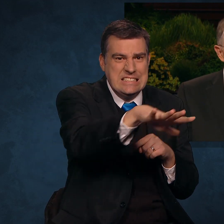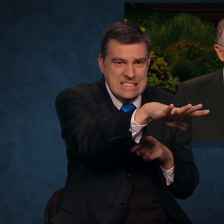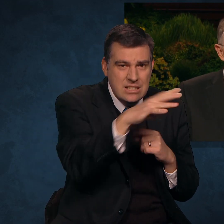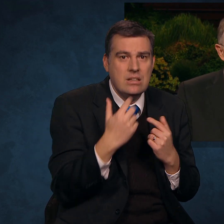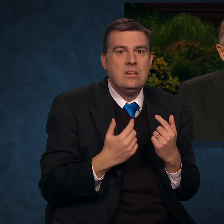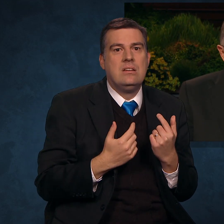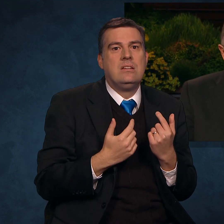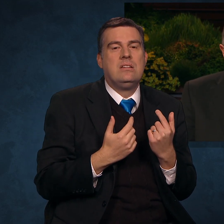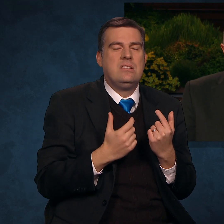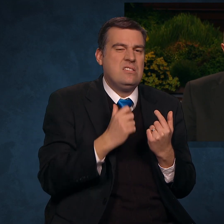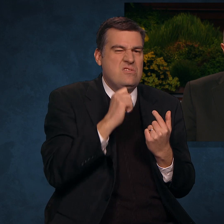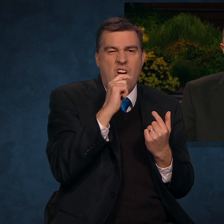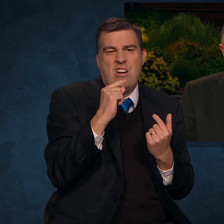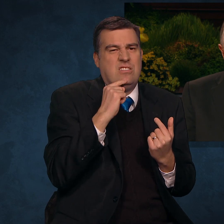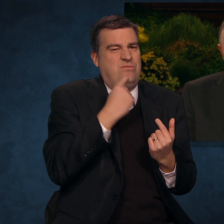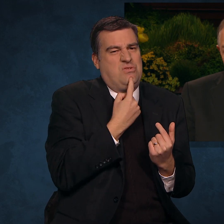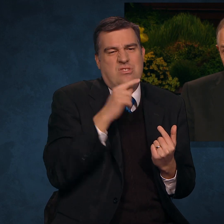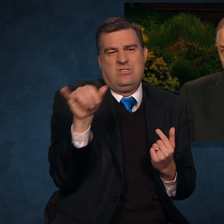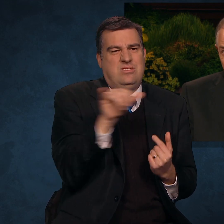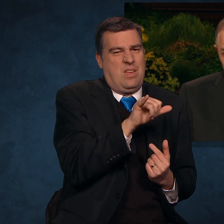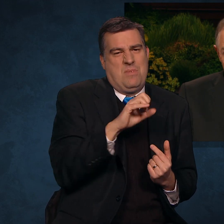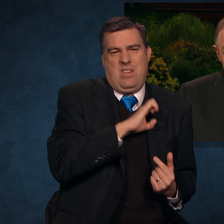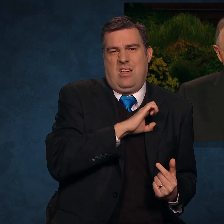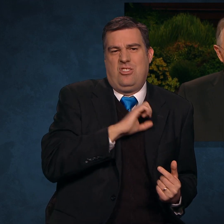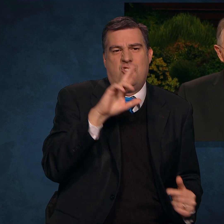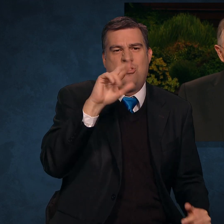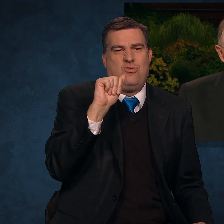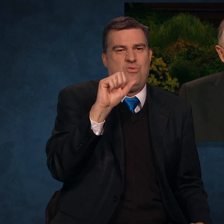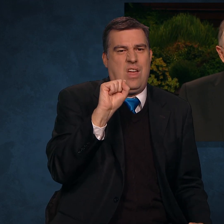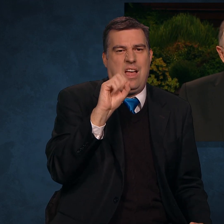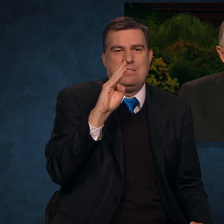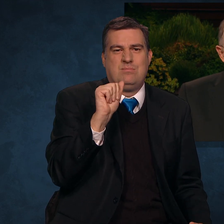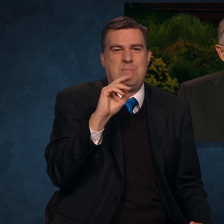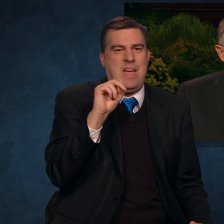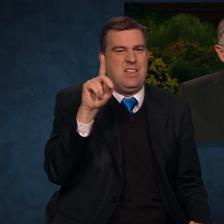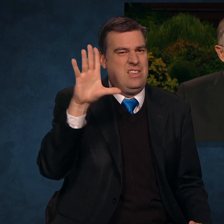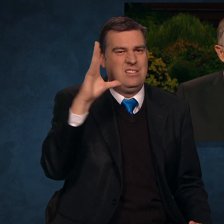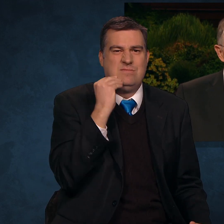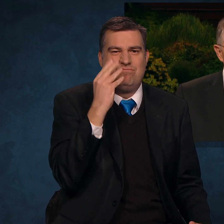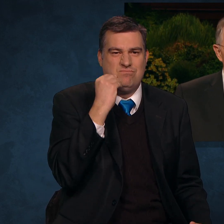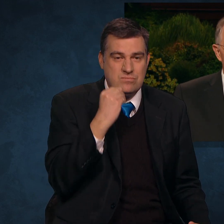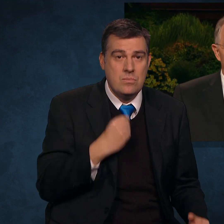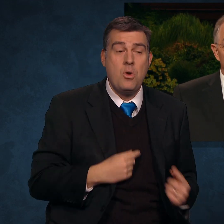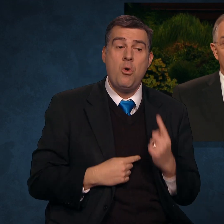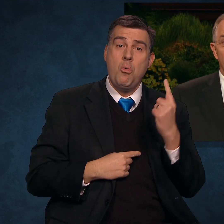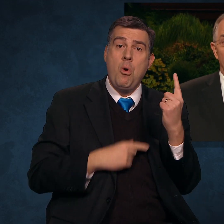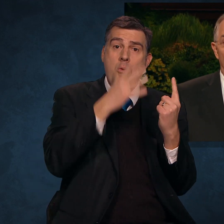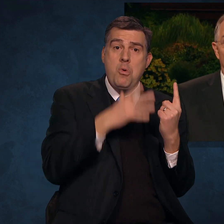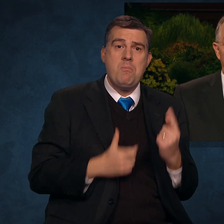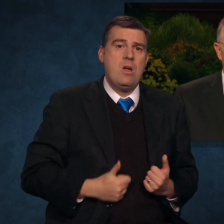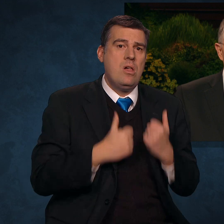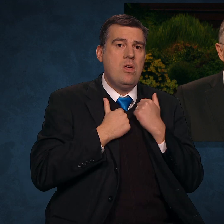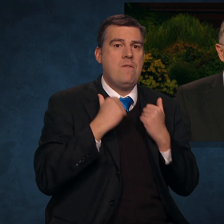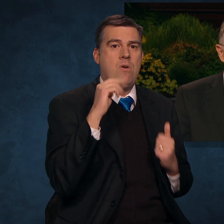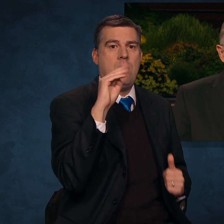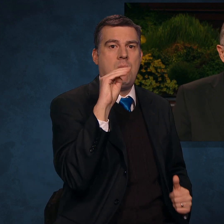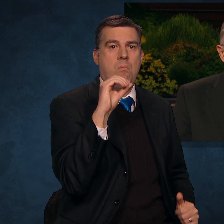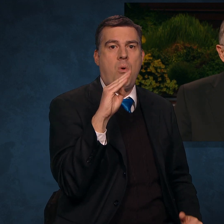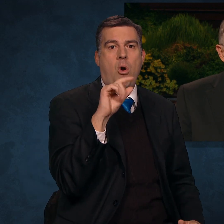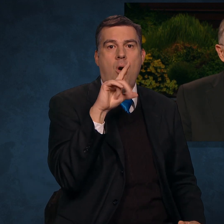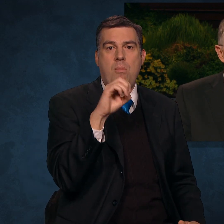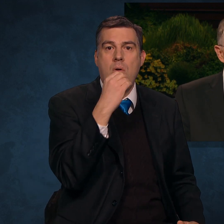was not nearly as severe as Elder Rasband's experience. One woman, living in a mobile home,